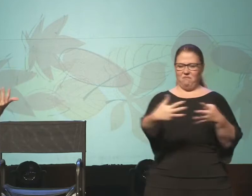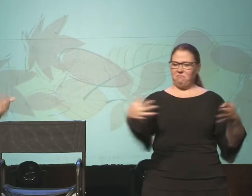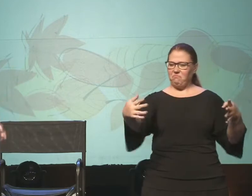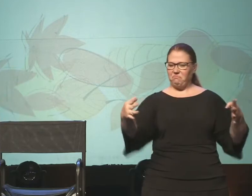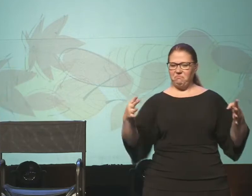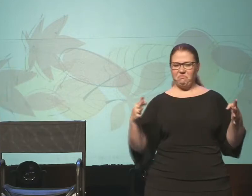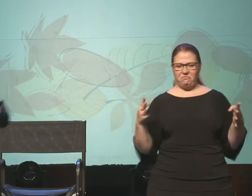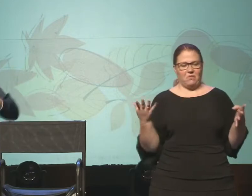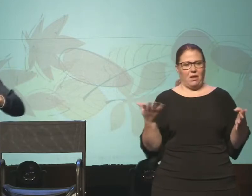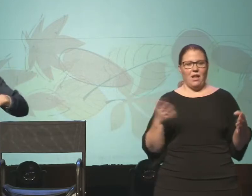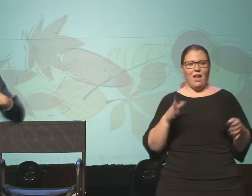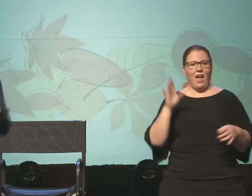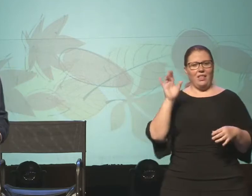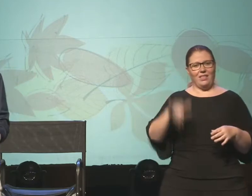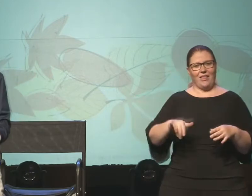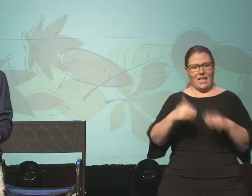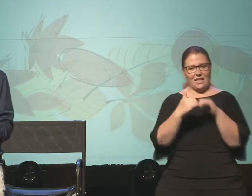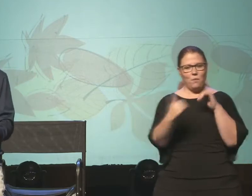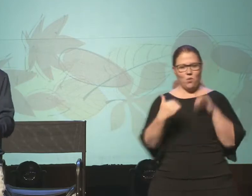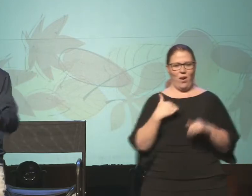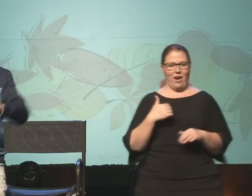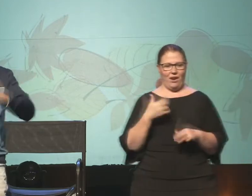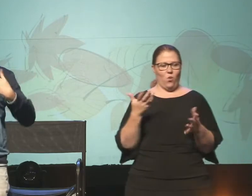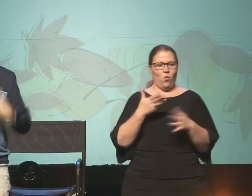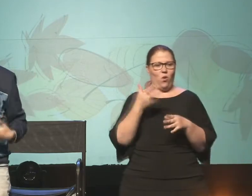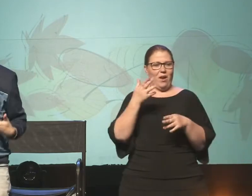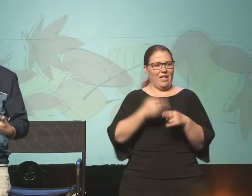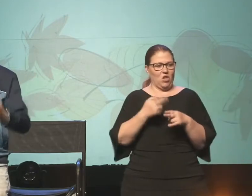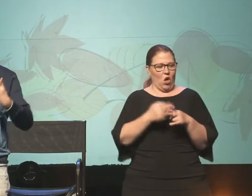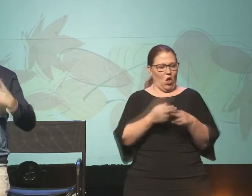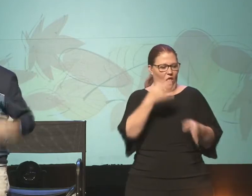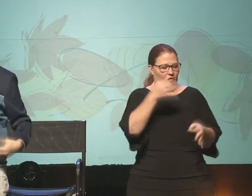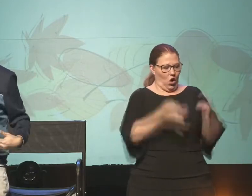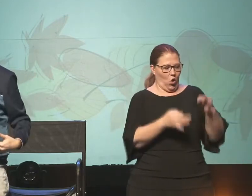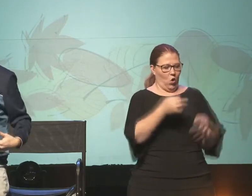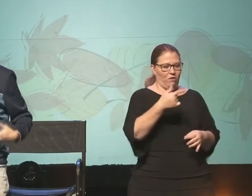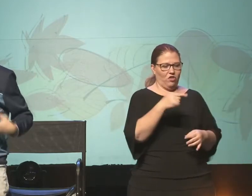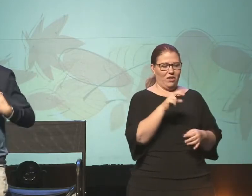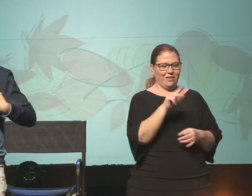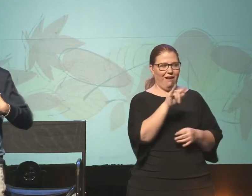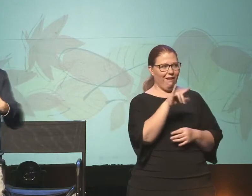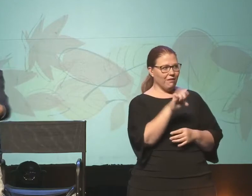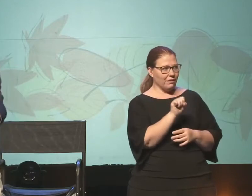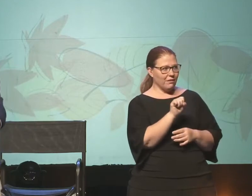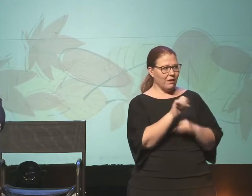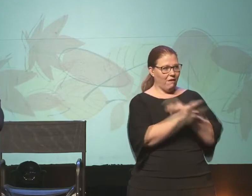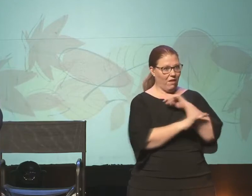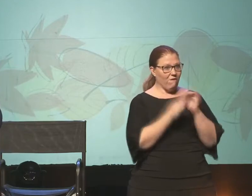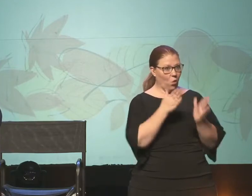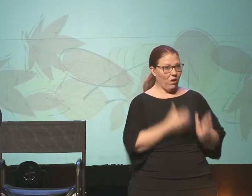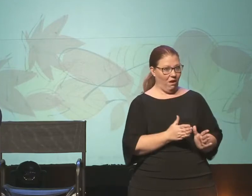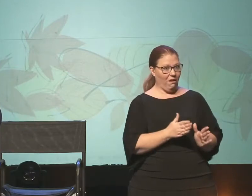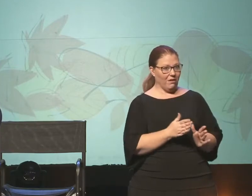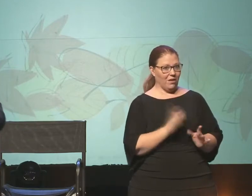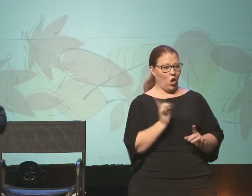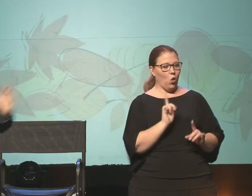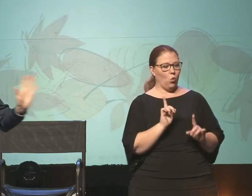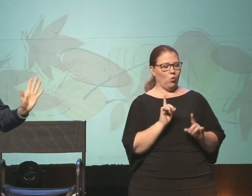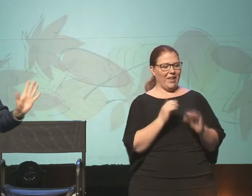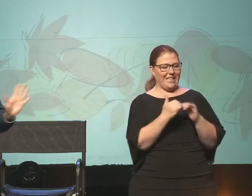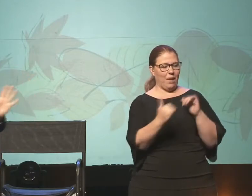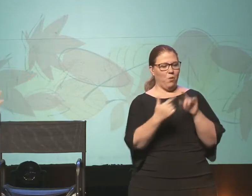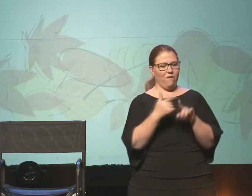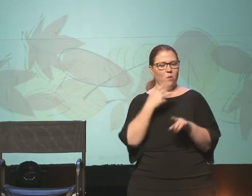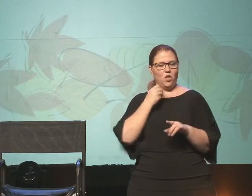fence, we'll just call it a fence, that separated what was called the court of the Gentiles or the foreigners from where Jewish people could go. And